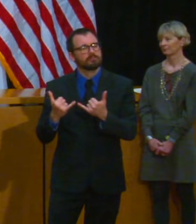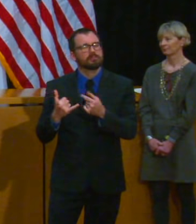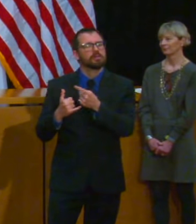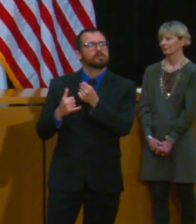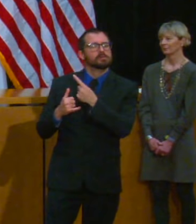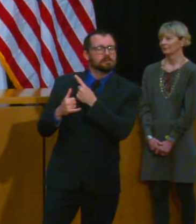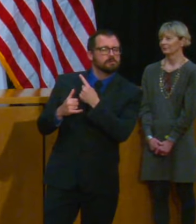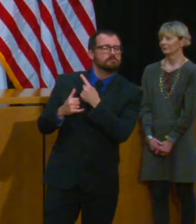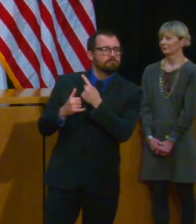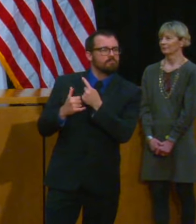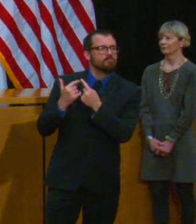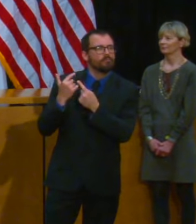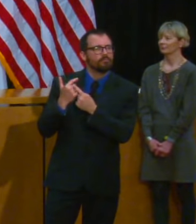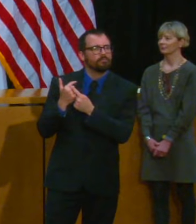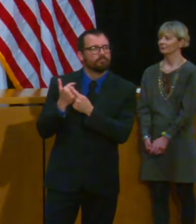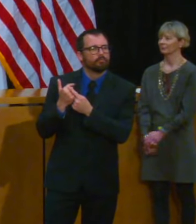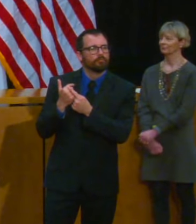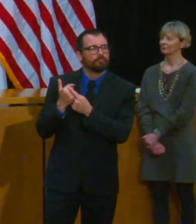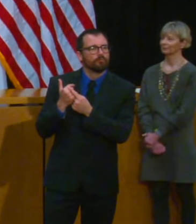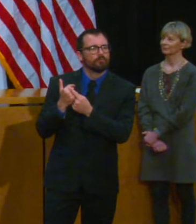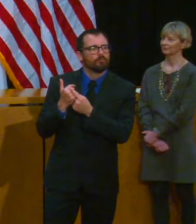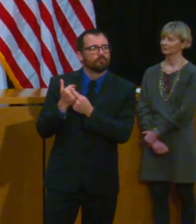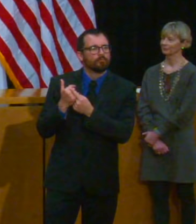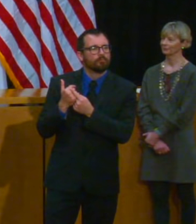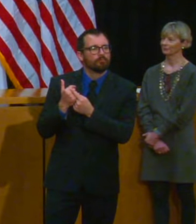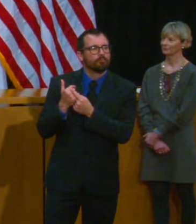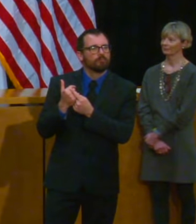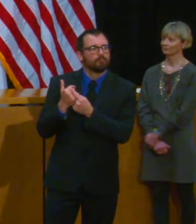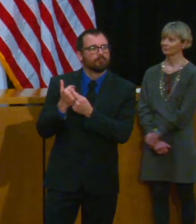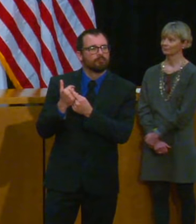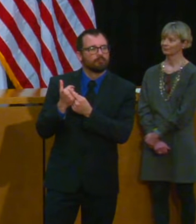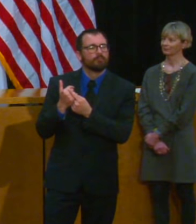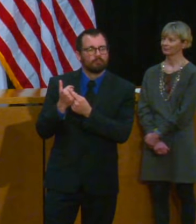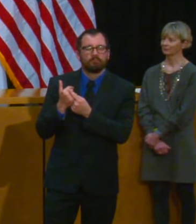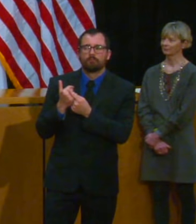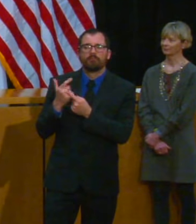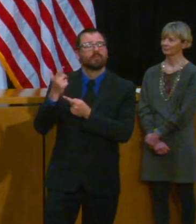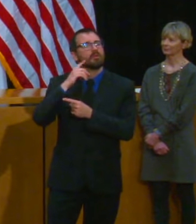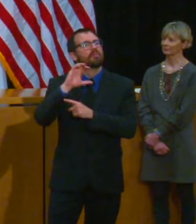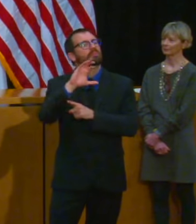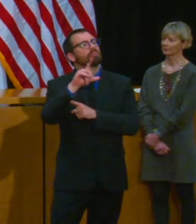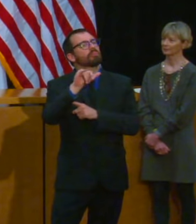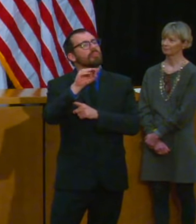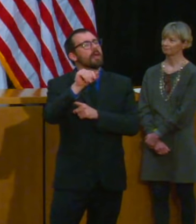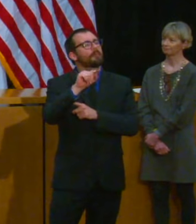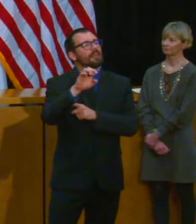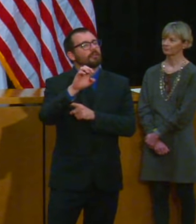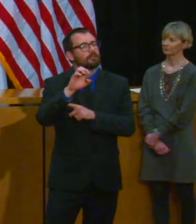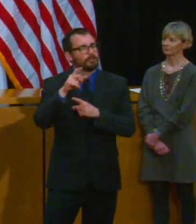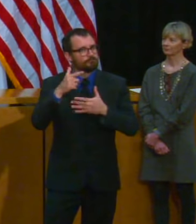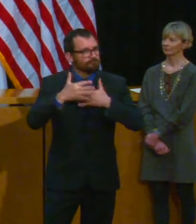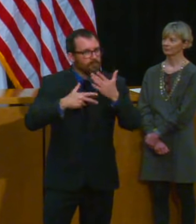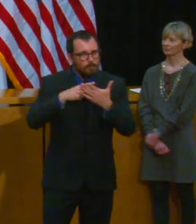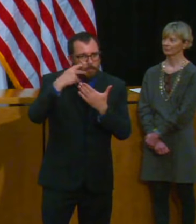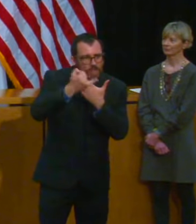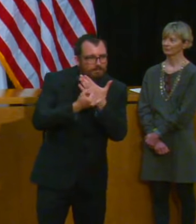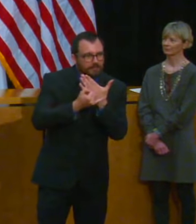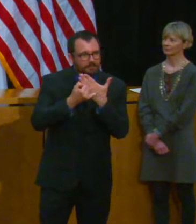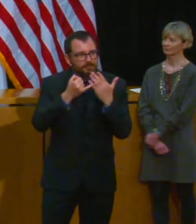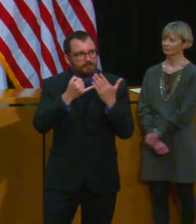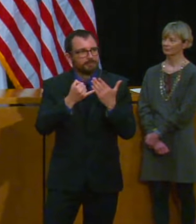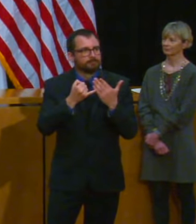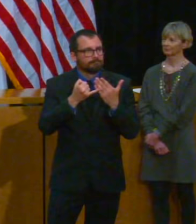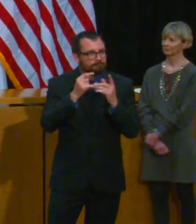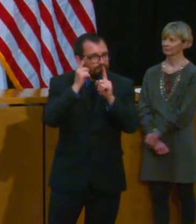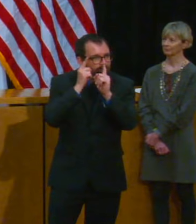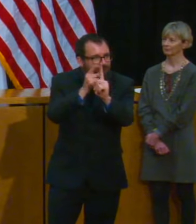to the back burner or are you still pushing ahead with it to try and come out with a memorandum soon? How do you feel